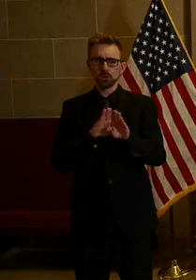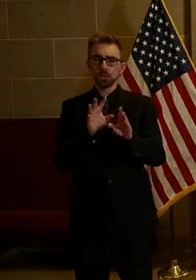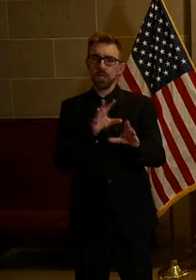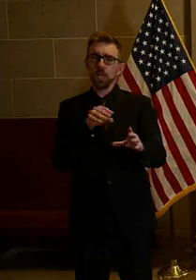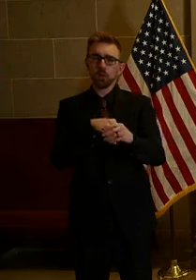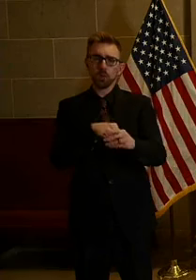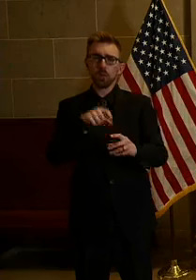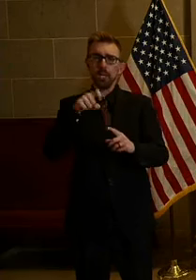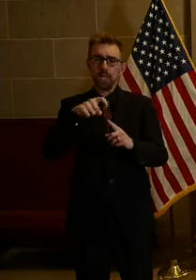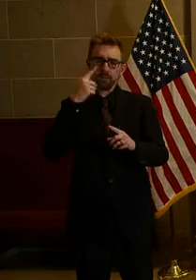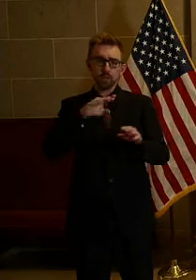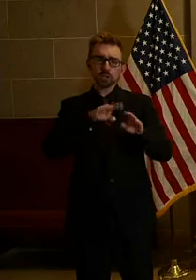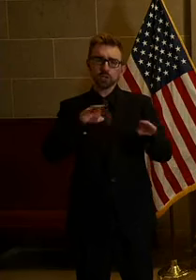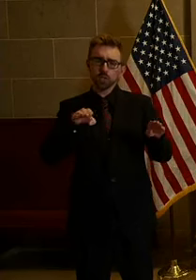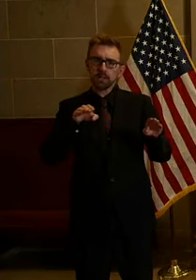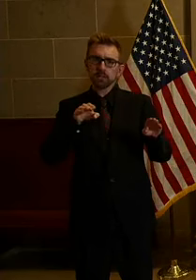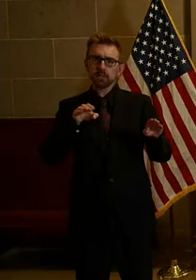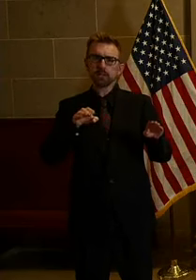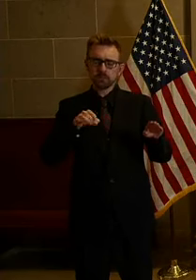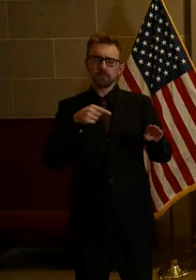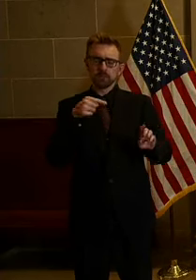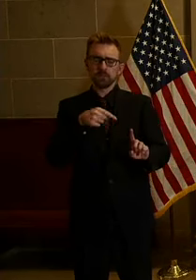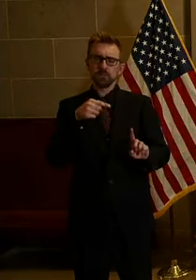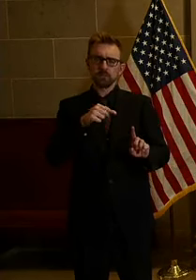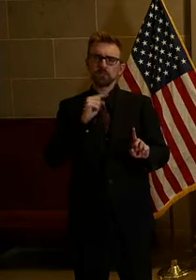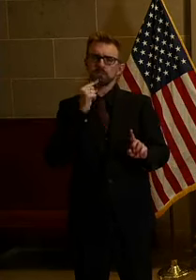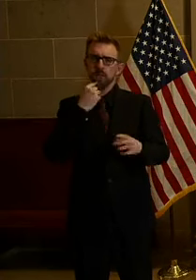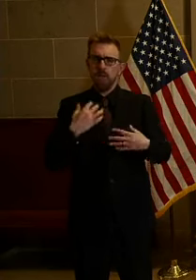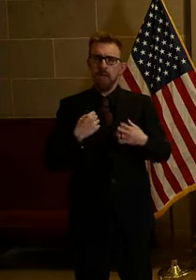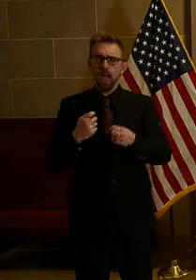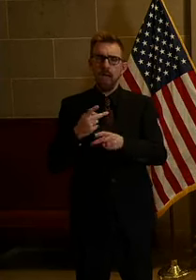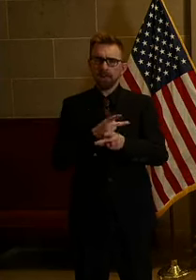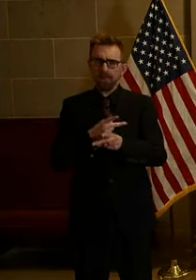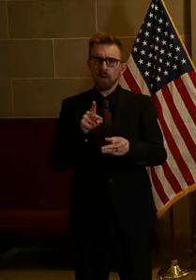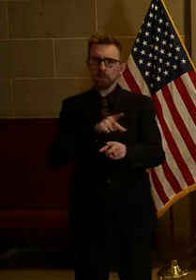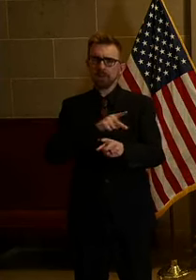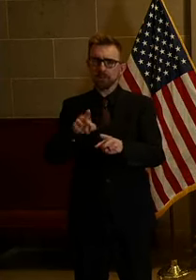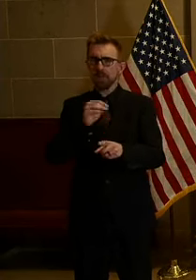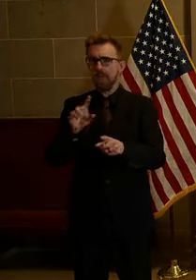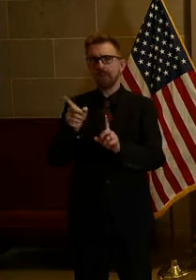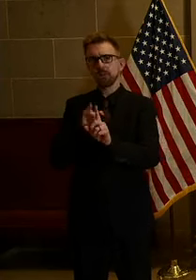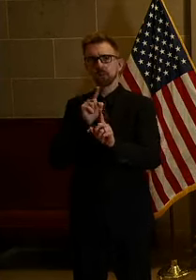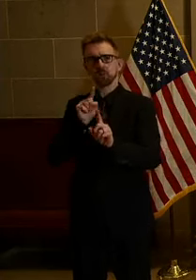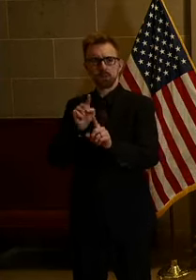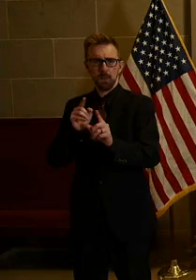for children for critical for critical health care professionals and first responders.